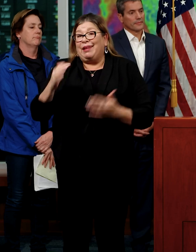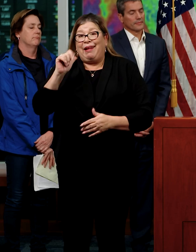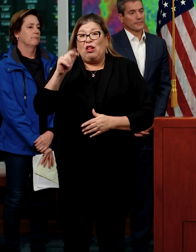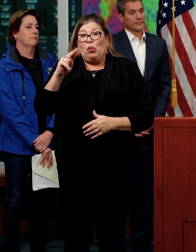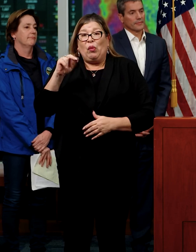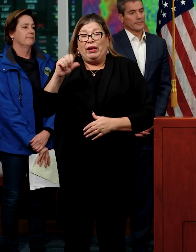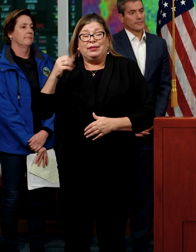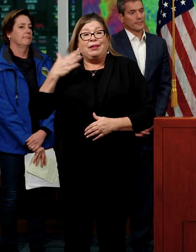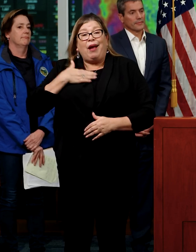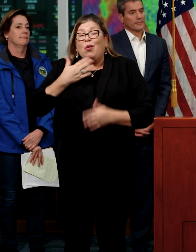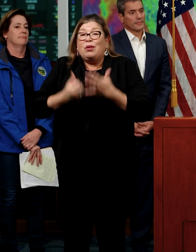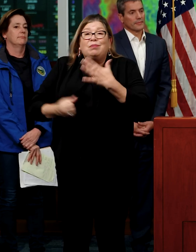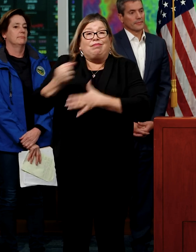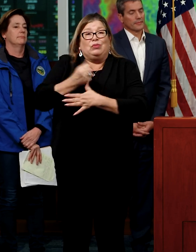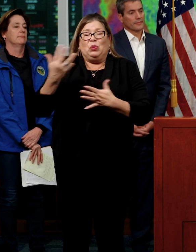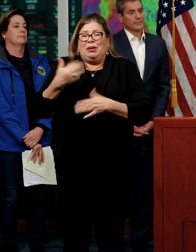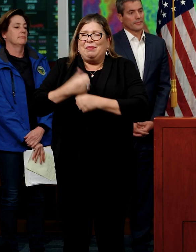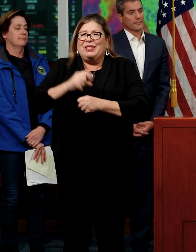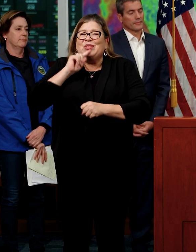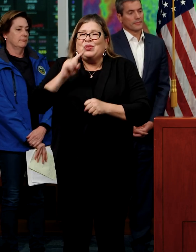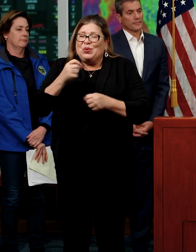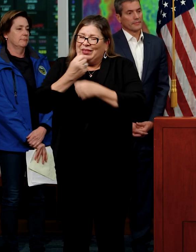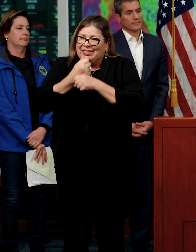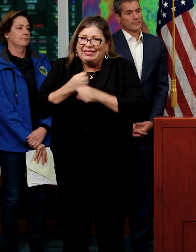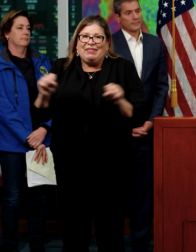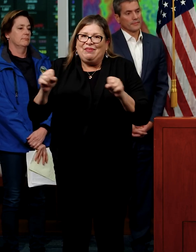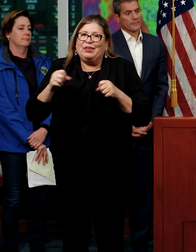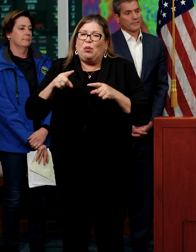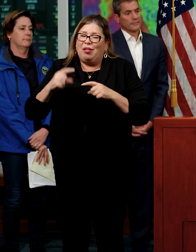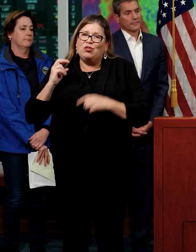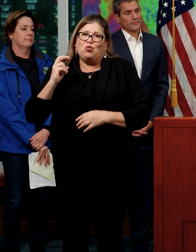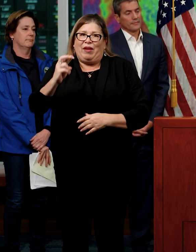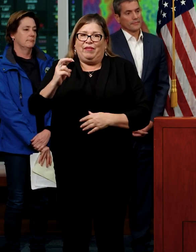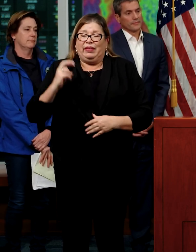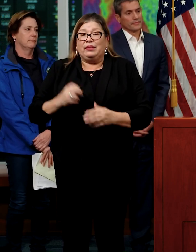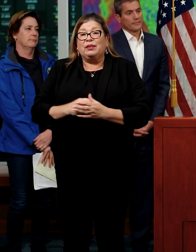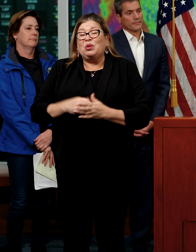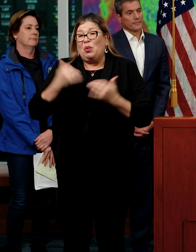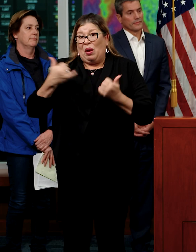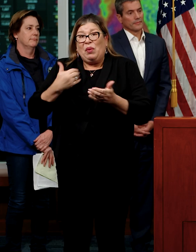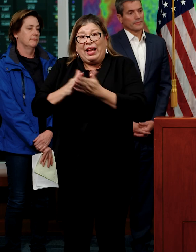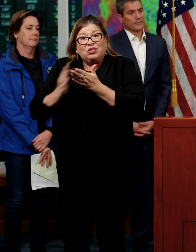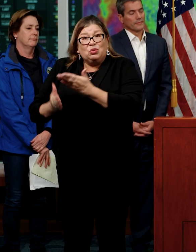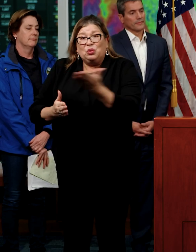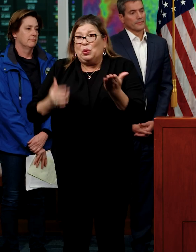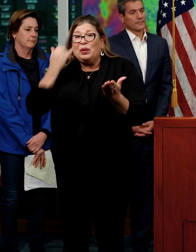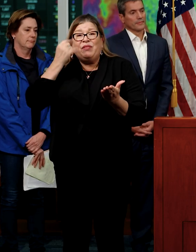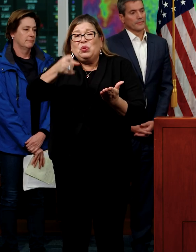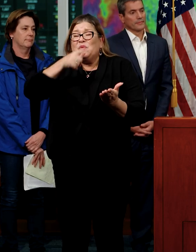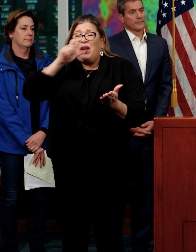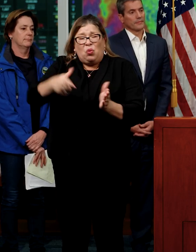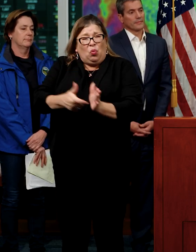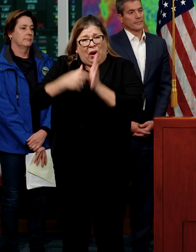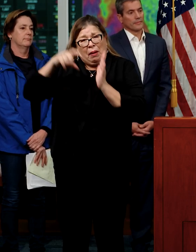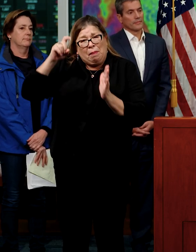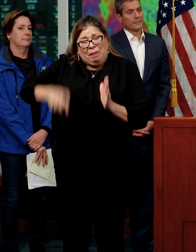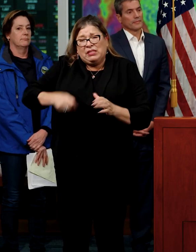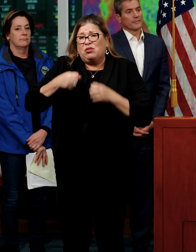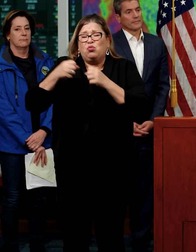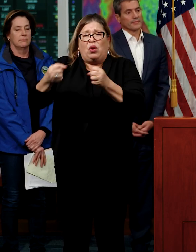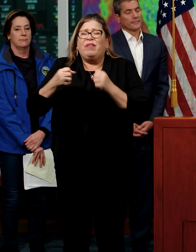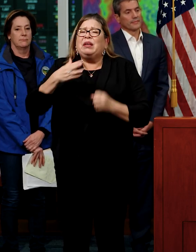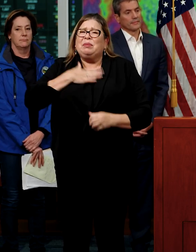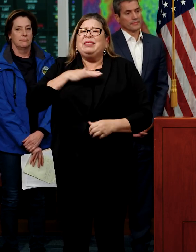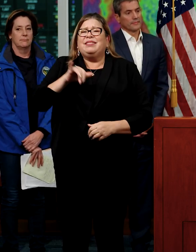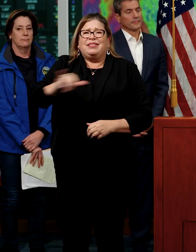for the traveling public. We're asking the public right now that if you don't need to be on our roadways, we're asking you to please stay home,